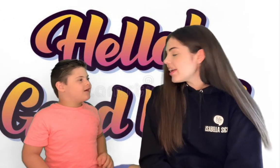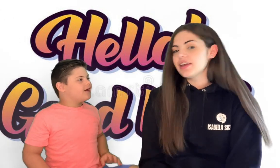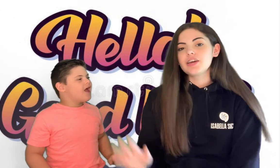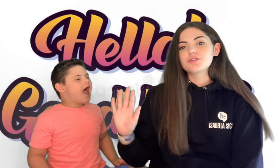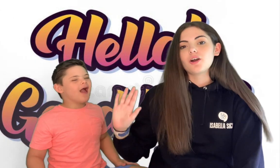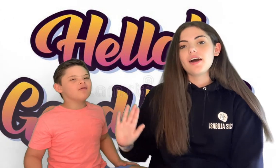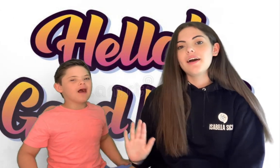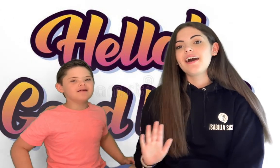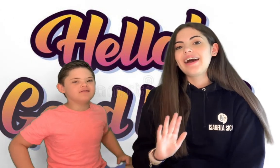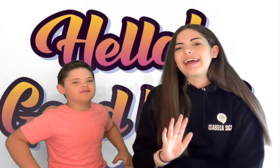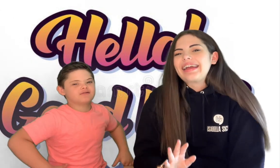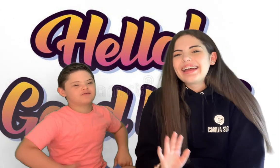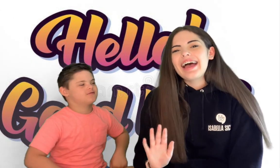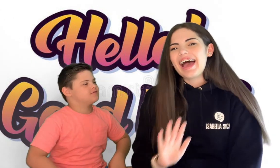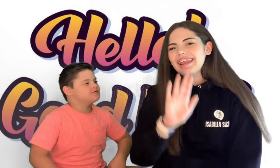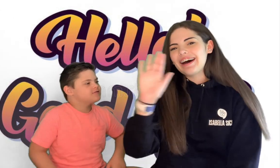hello